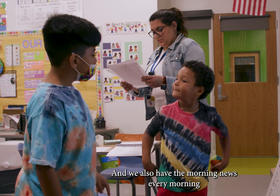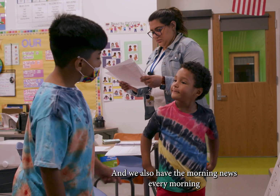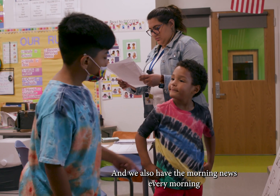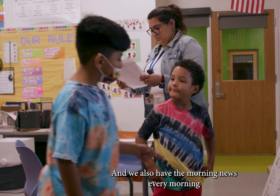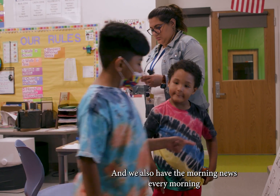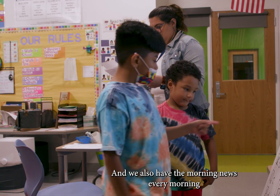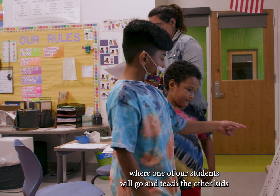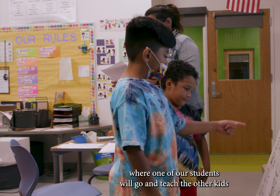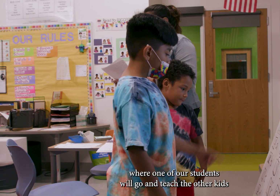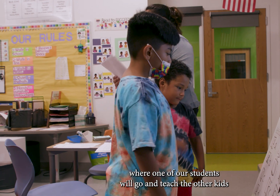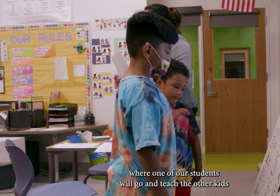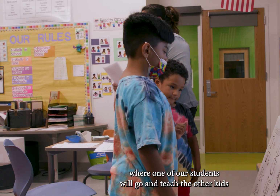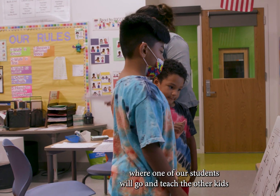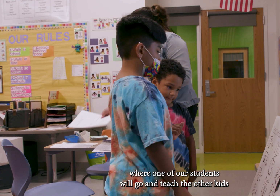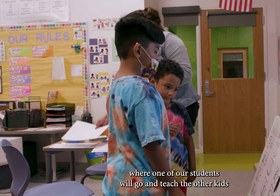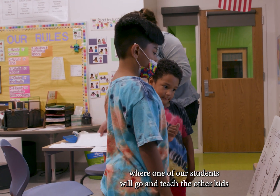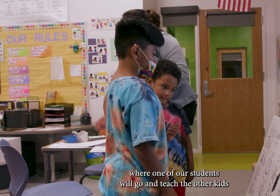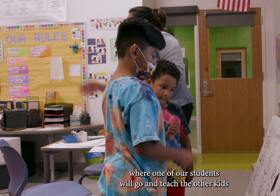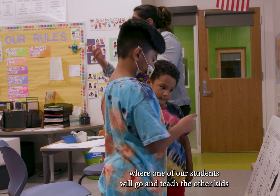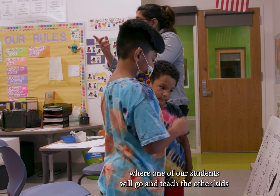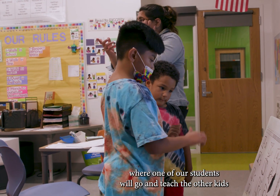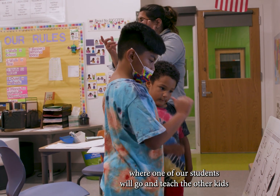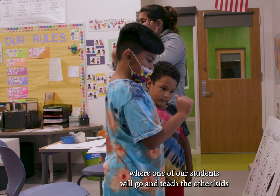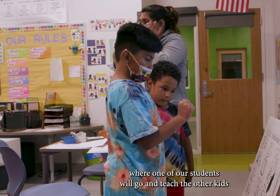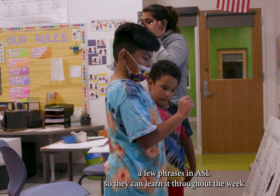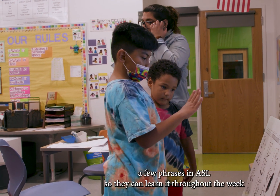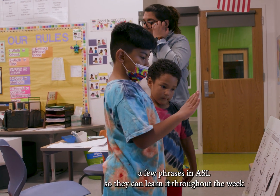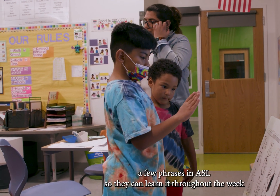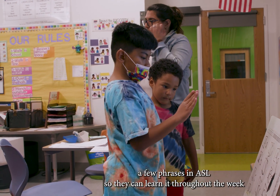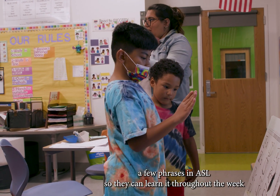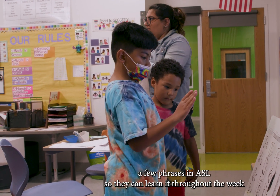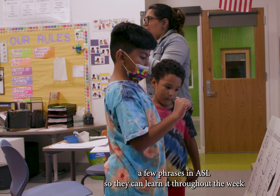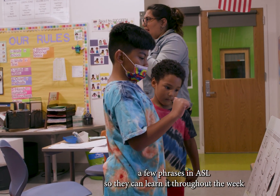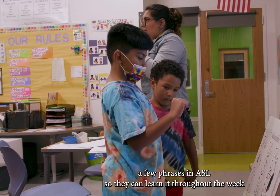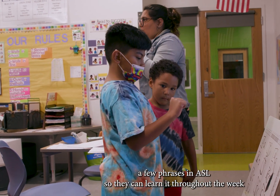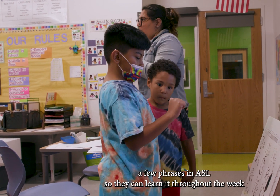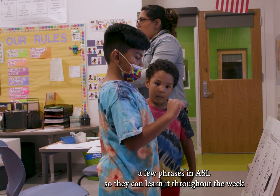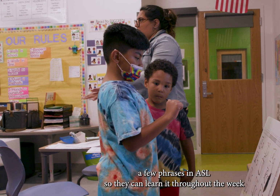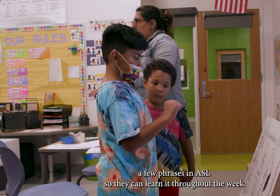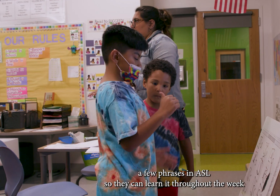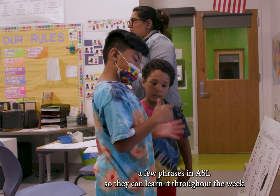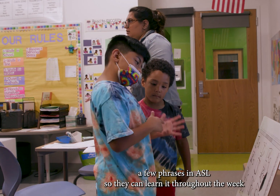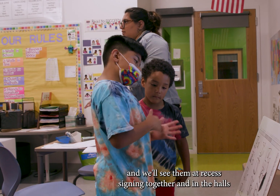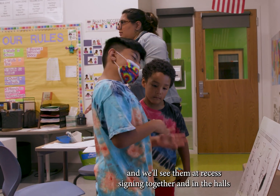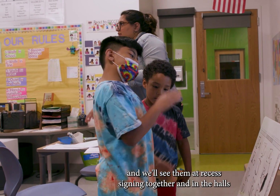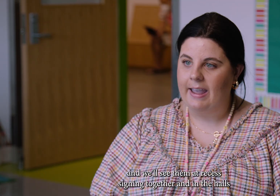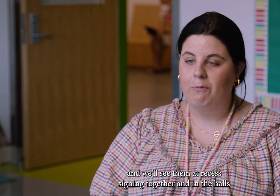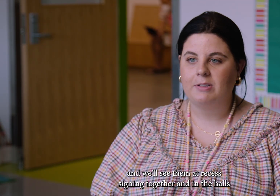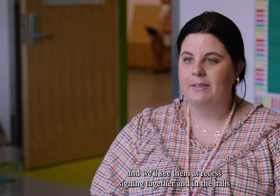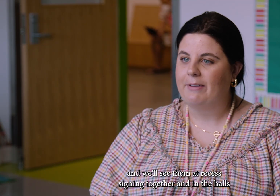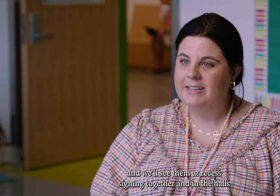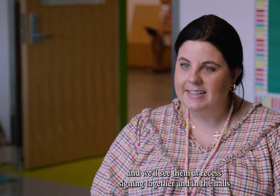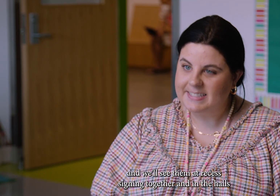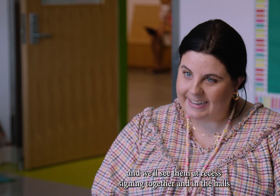have the morning news every morning where one of our students will go and teach the other kids a few phrases in ASL so they can learn it throughout the week.